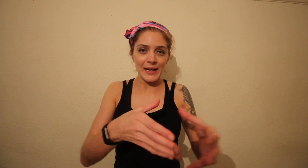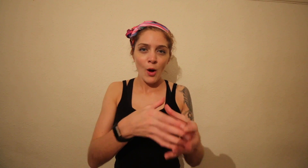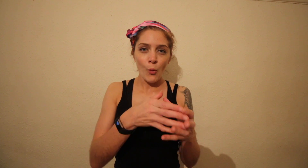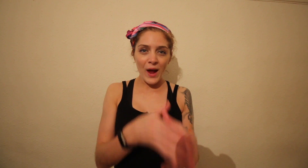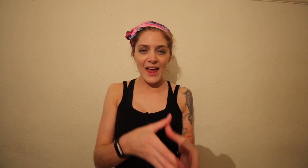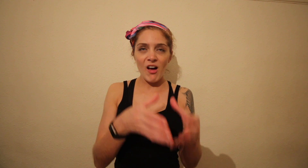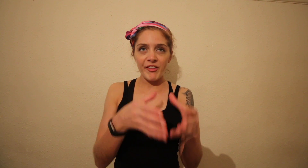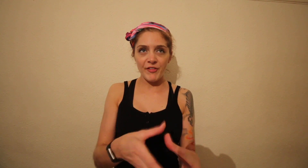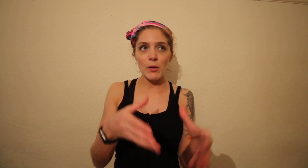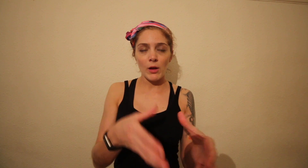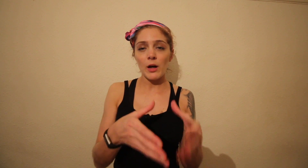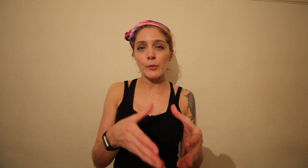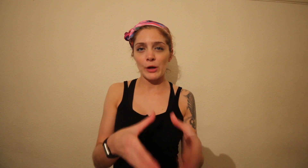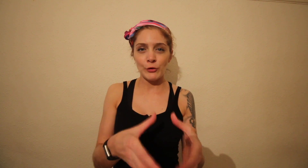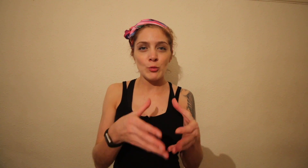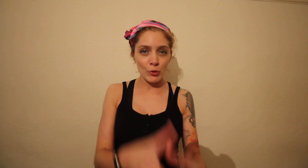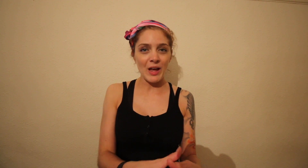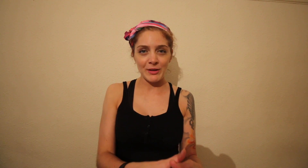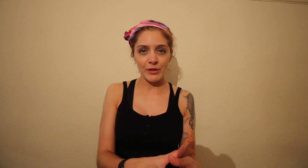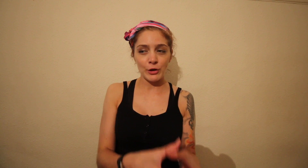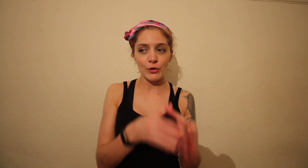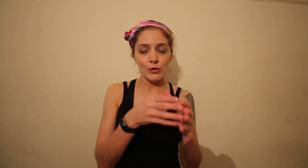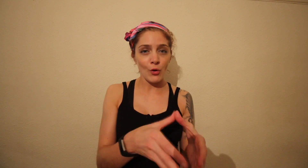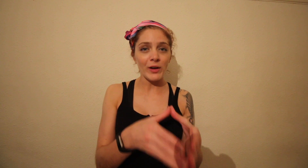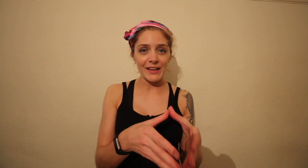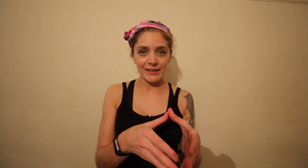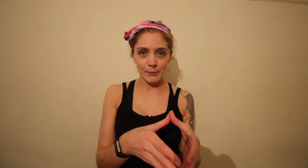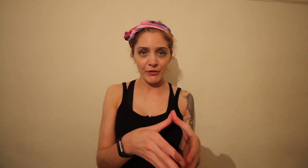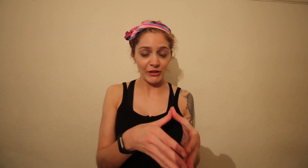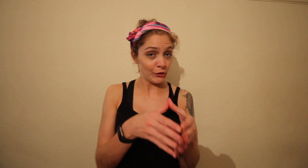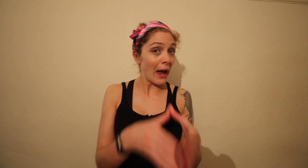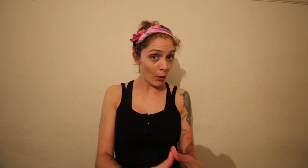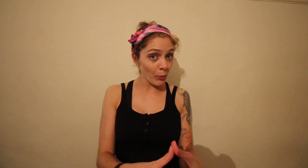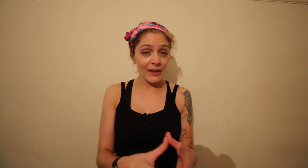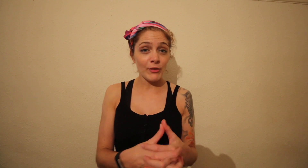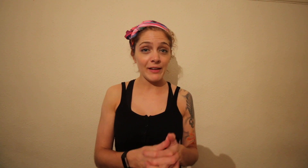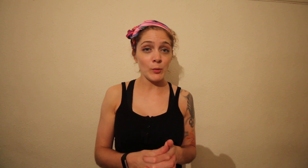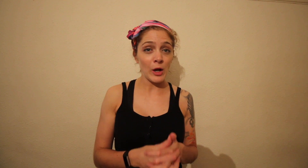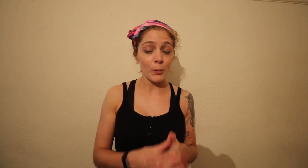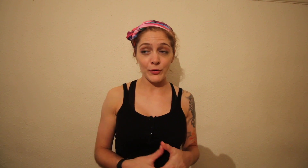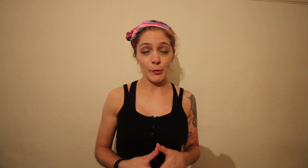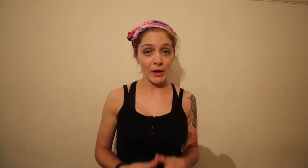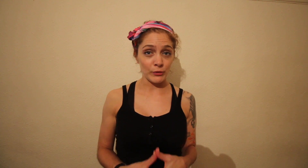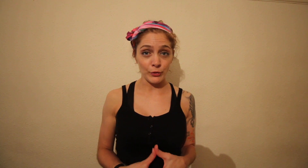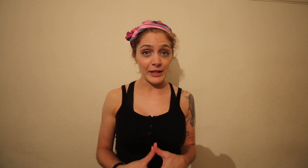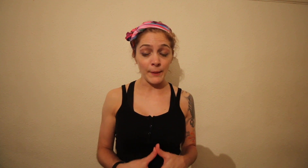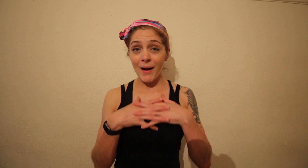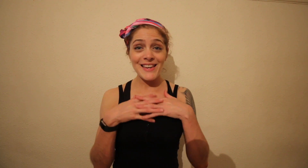me where I felt like I was going to do more damage than good not getting some professional help. That is the reason why I opted for a personal trainer. My